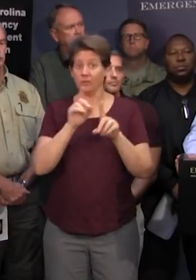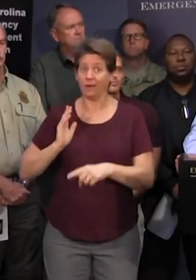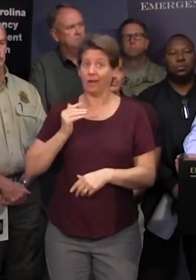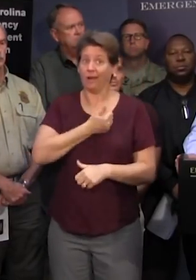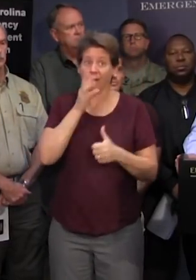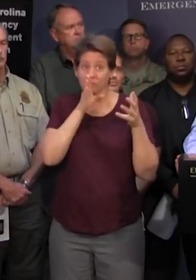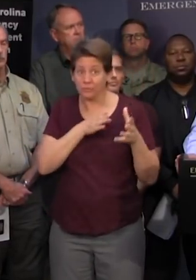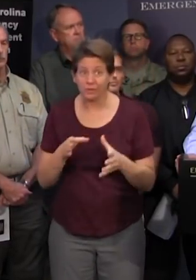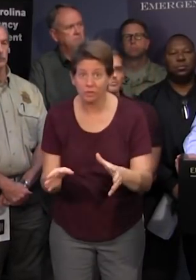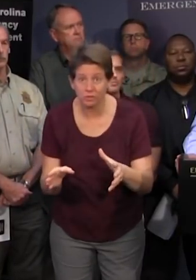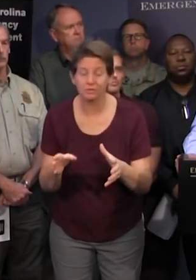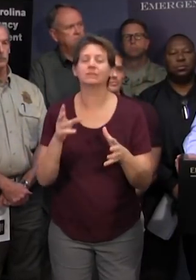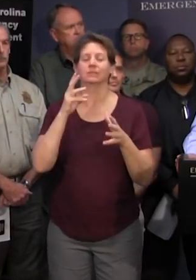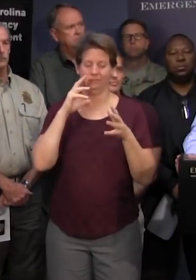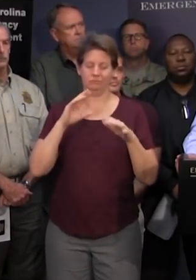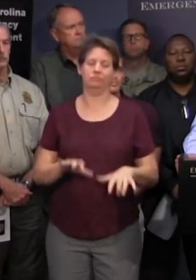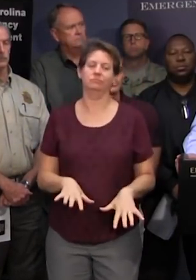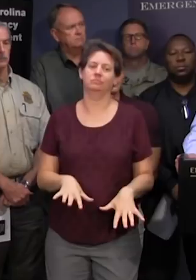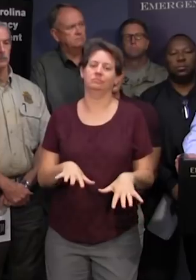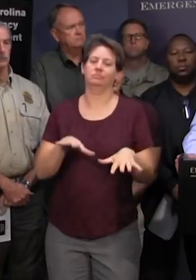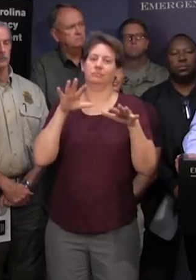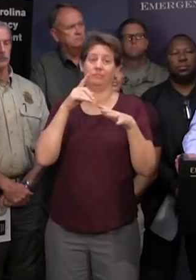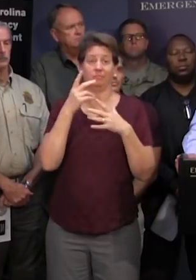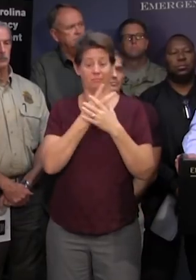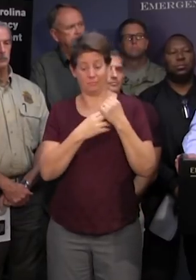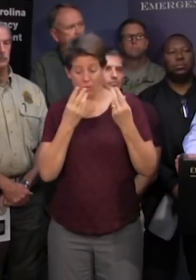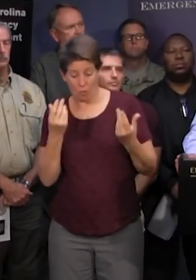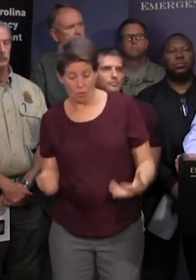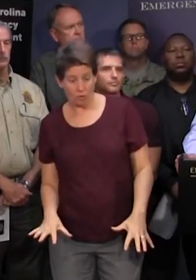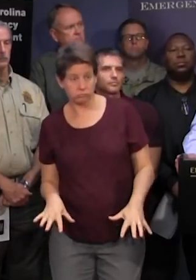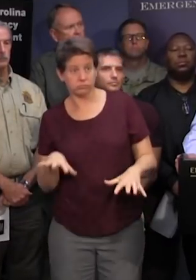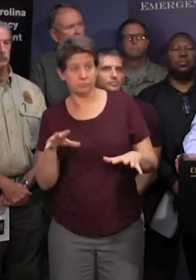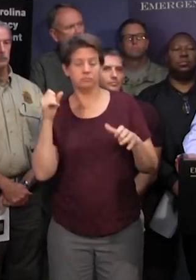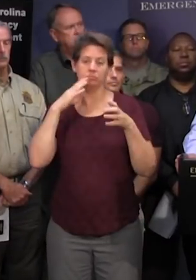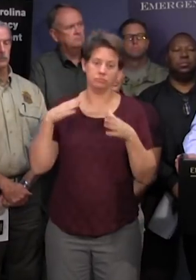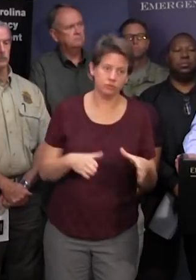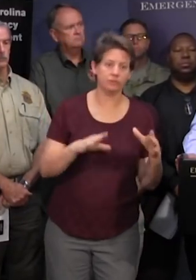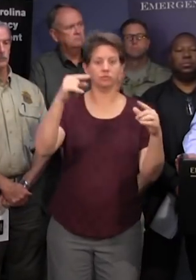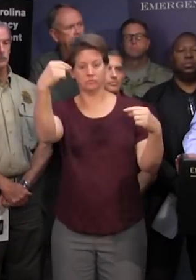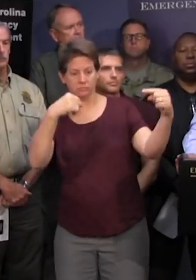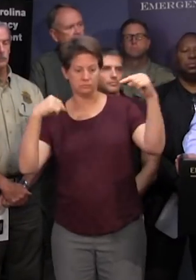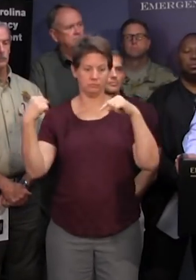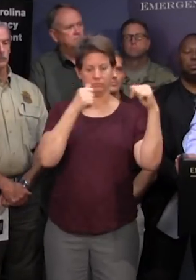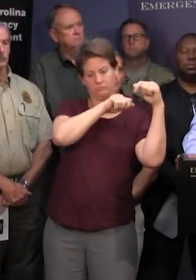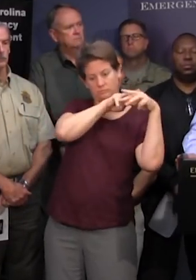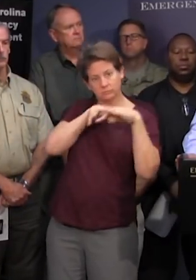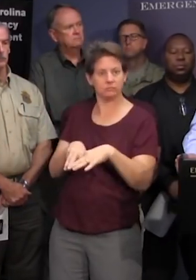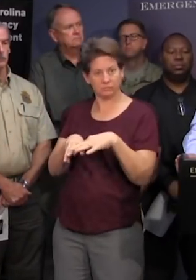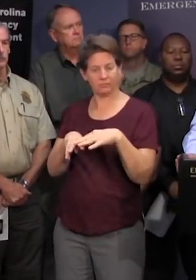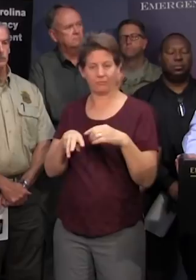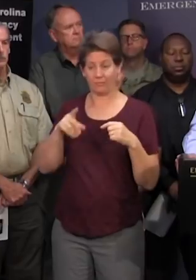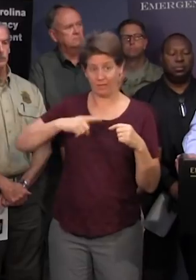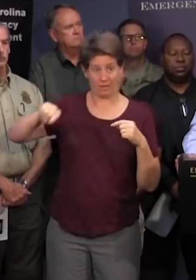which are gathering water now from the ground and streams and tributaries and creeks and they have